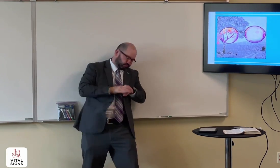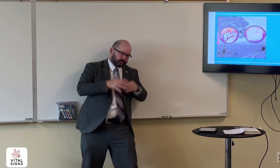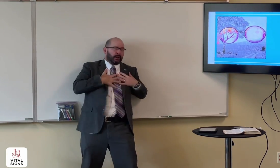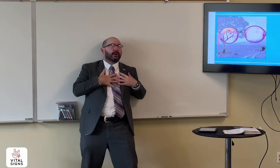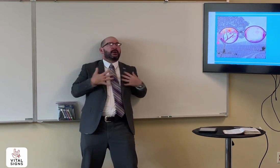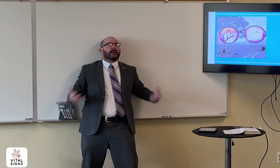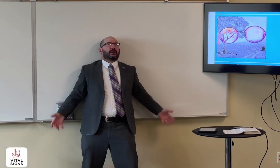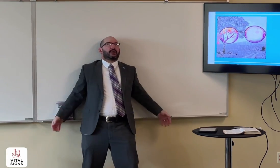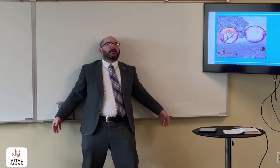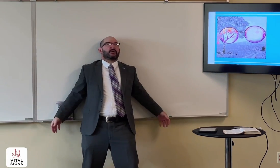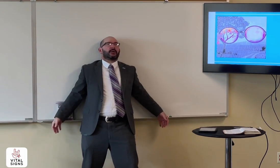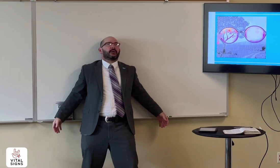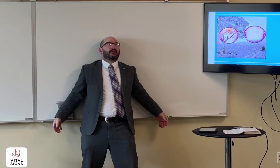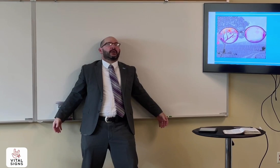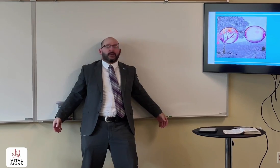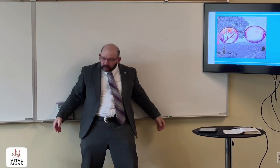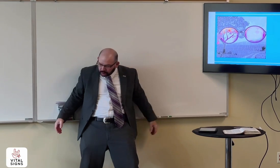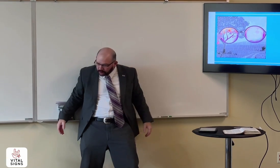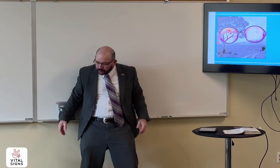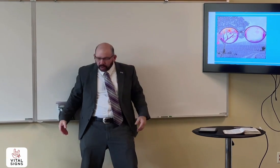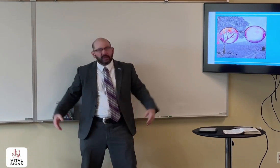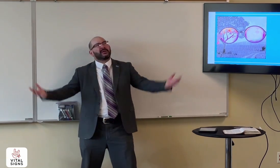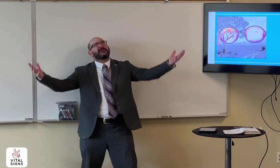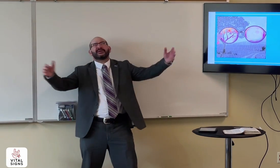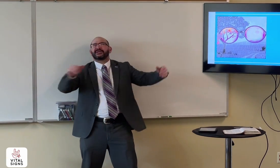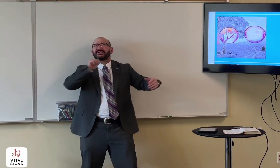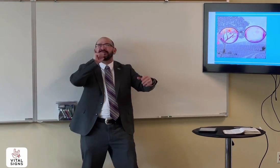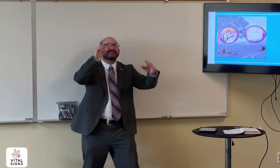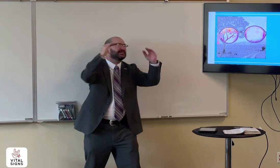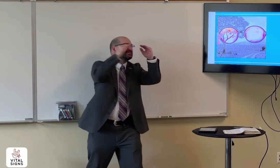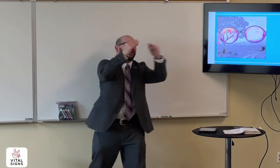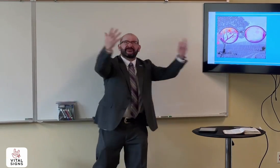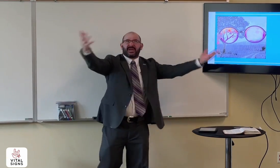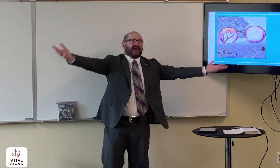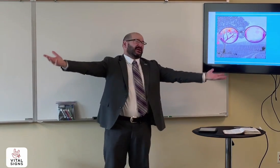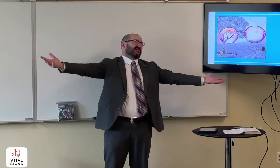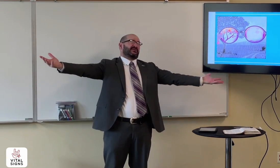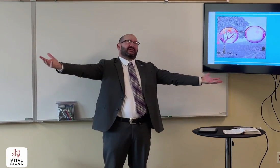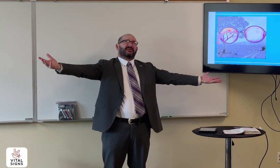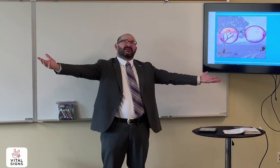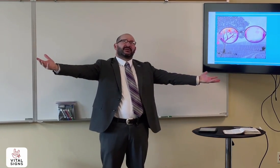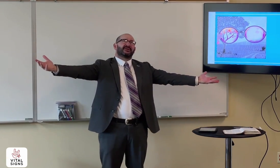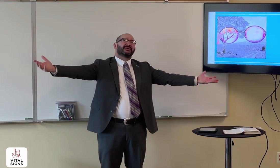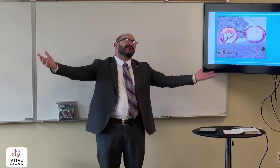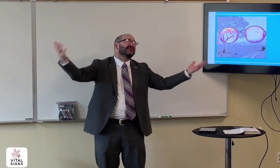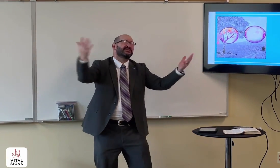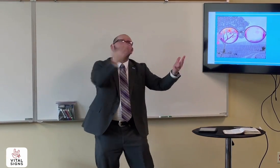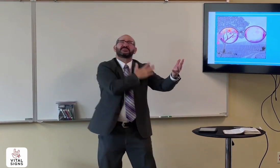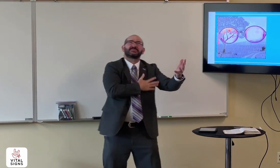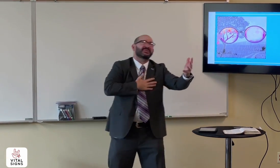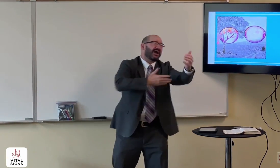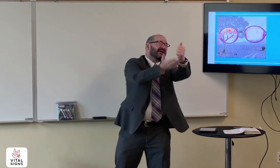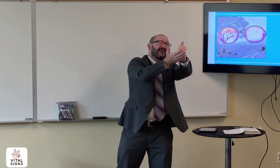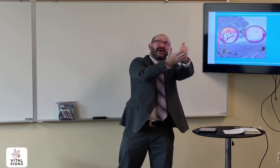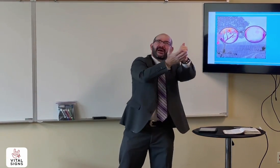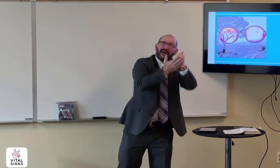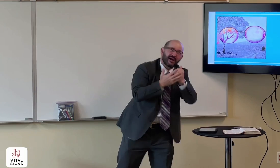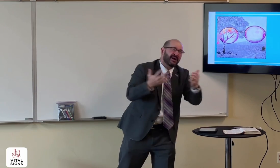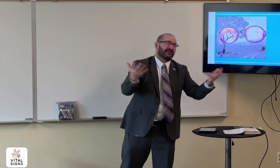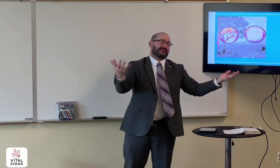pile their work on me. I'm like, it's not fair, God. Please, help me.